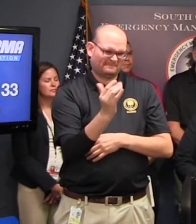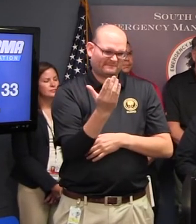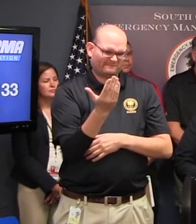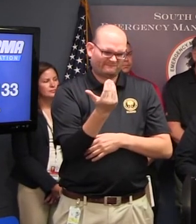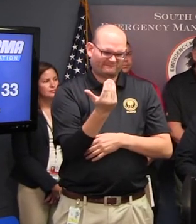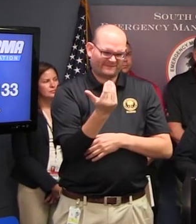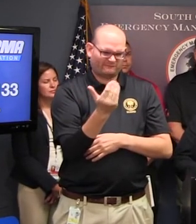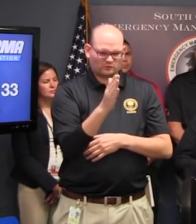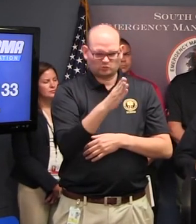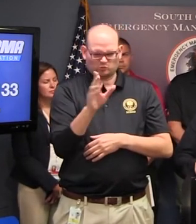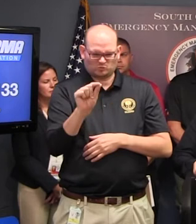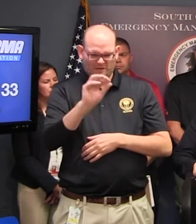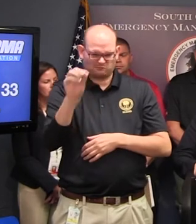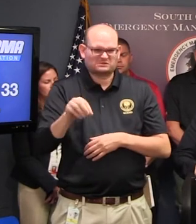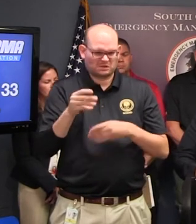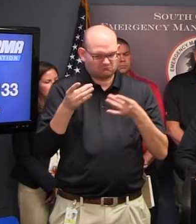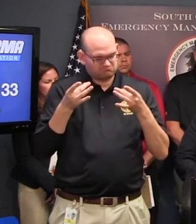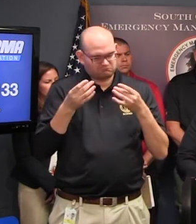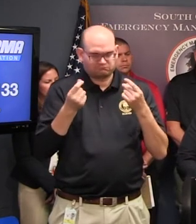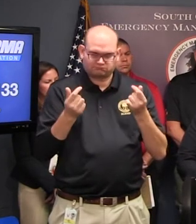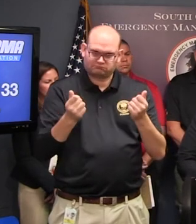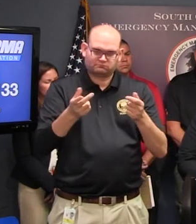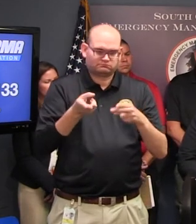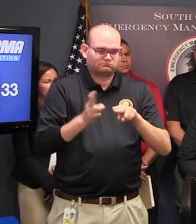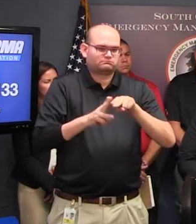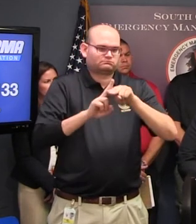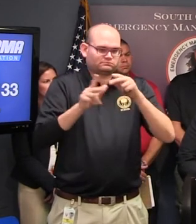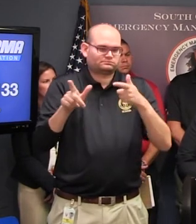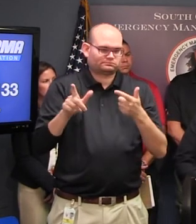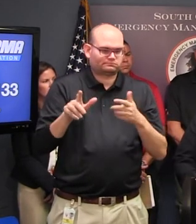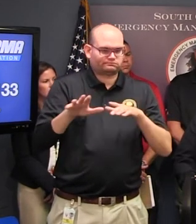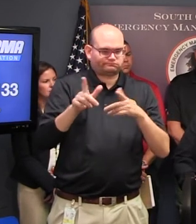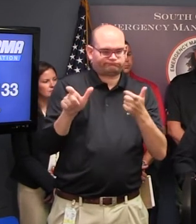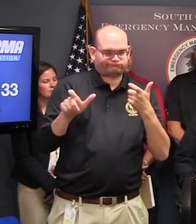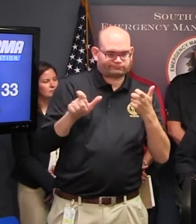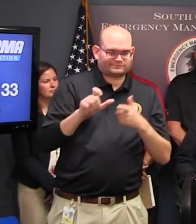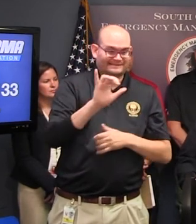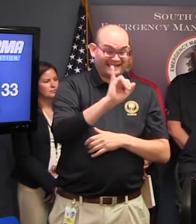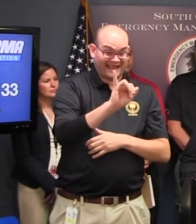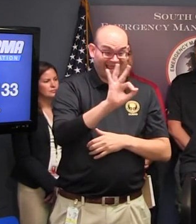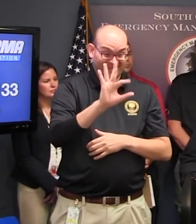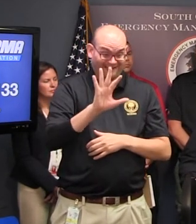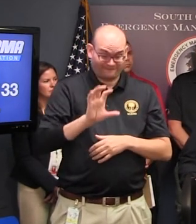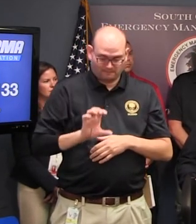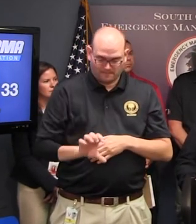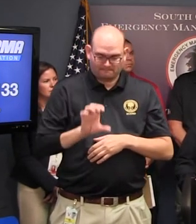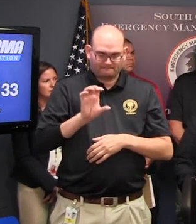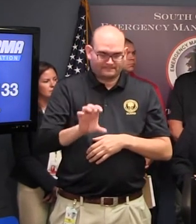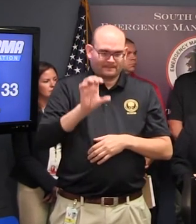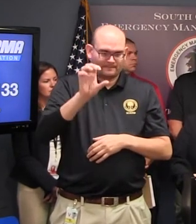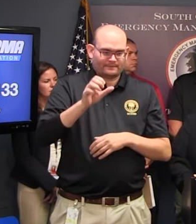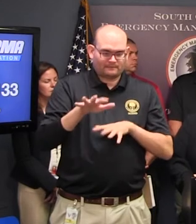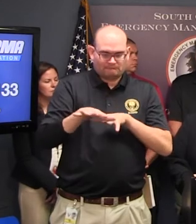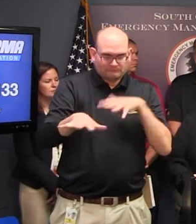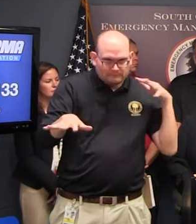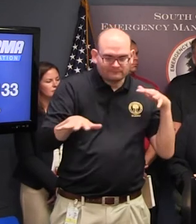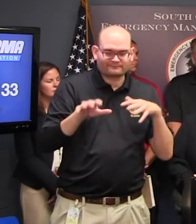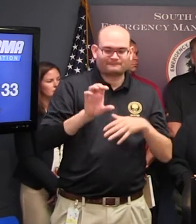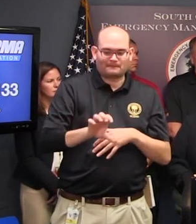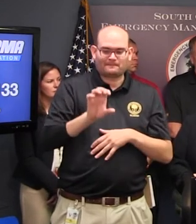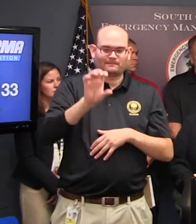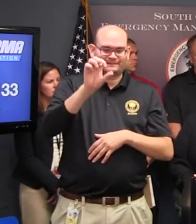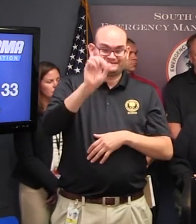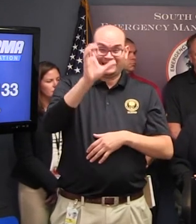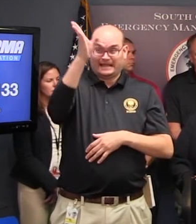on it there are a few pockets of congestion along I-95 but it's looking like it clears itself pretty quickly